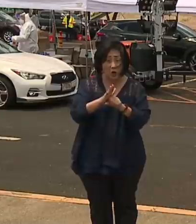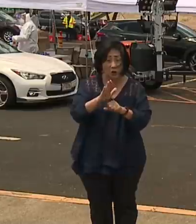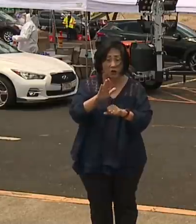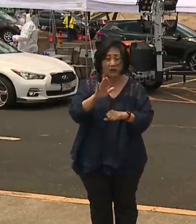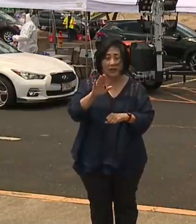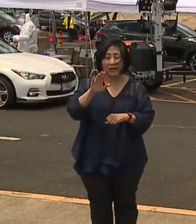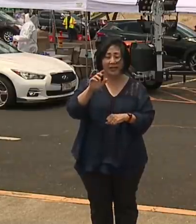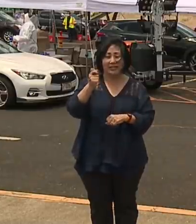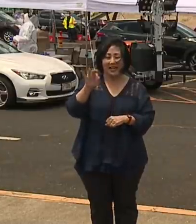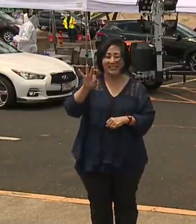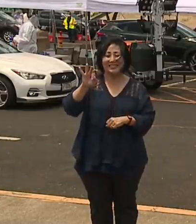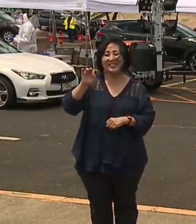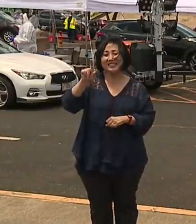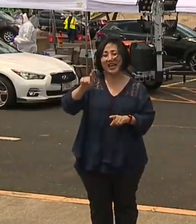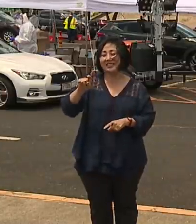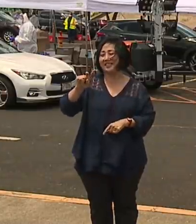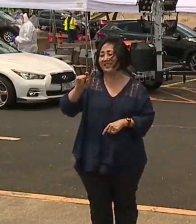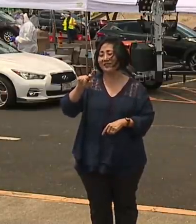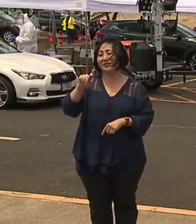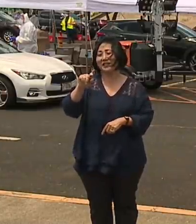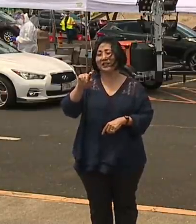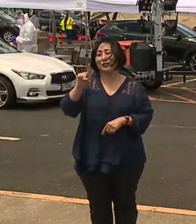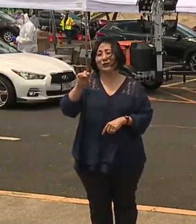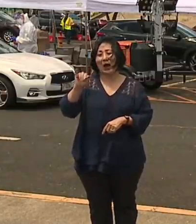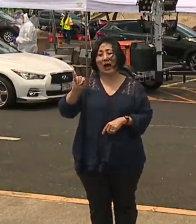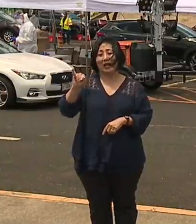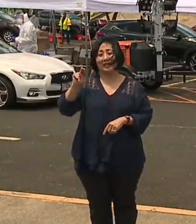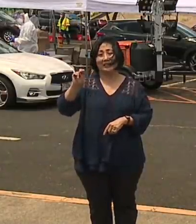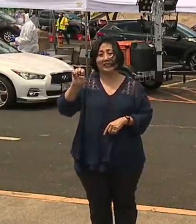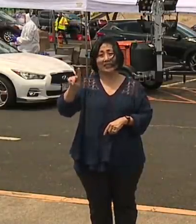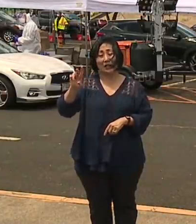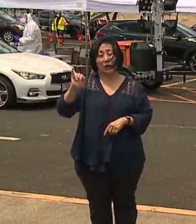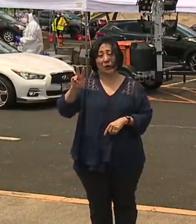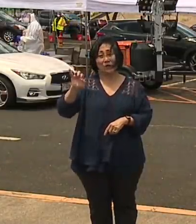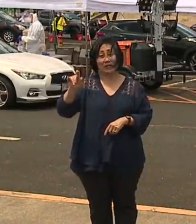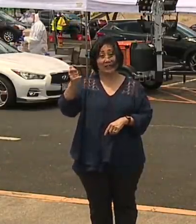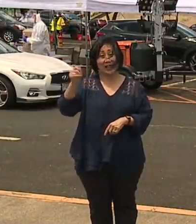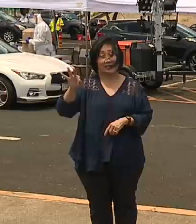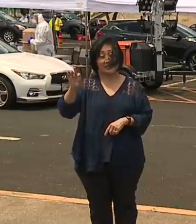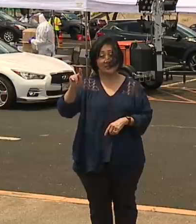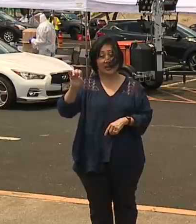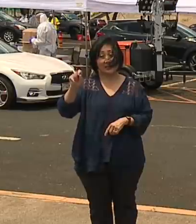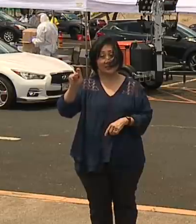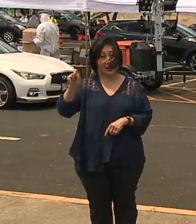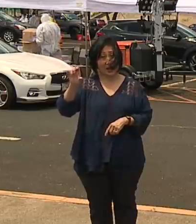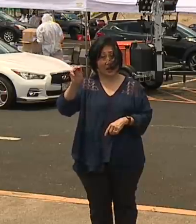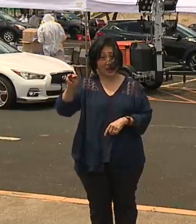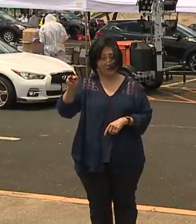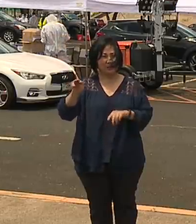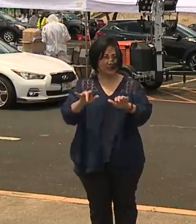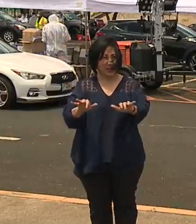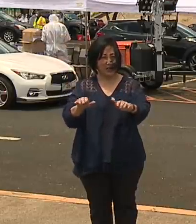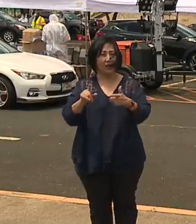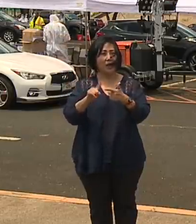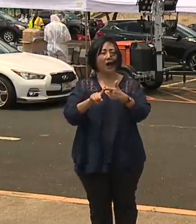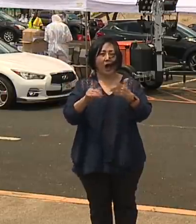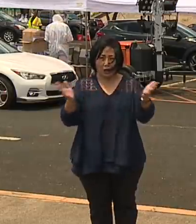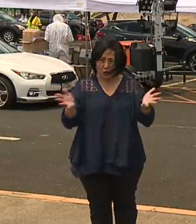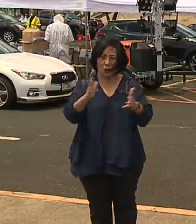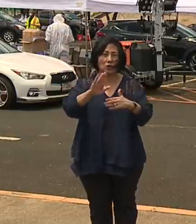Doineedacovid19test.com, and I include all of you in the media in that. Get a COVID-19 test. Sign up.